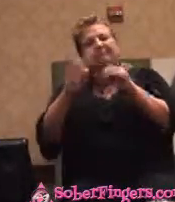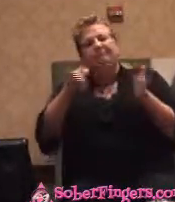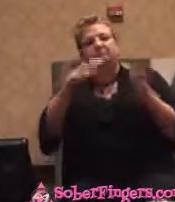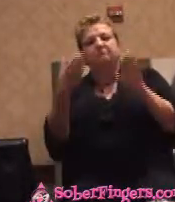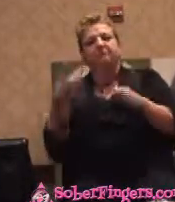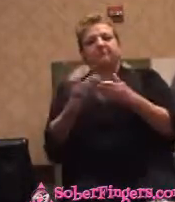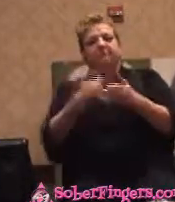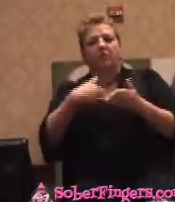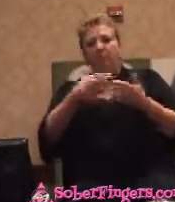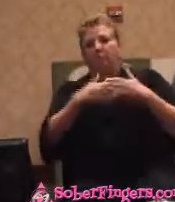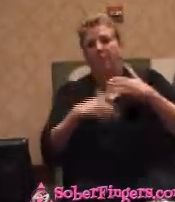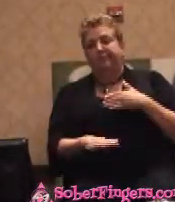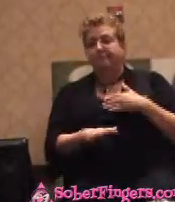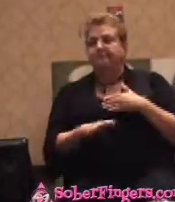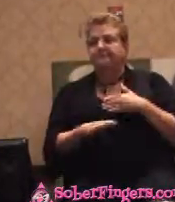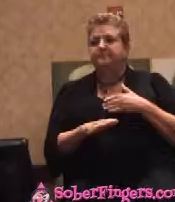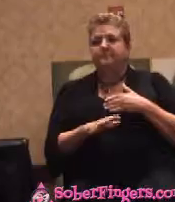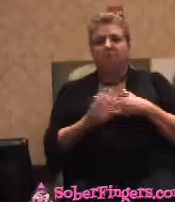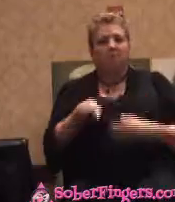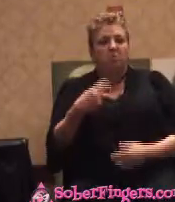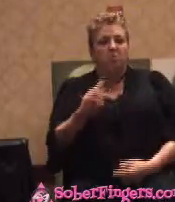We lived on a 15-acre farm.